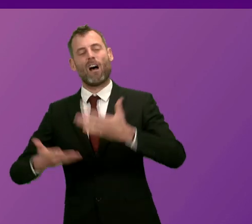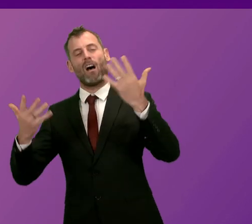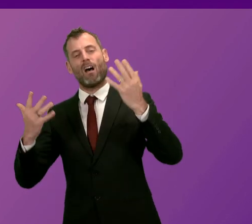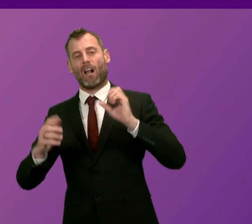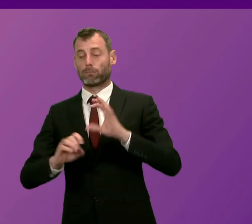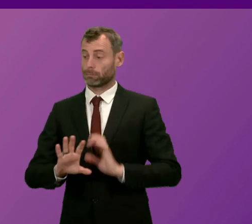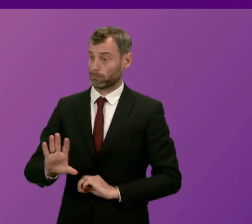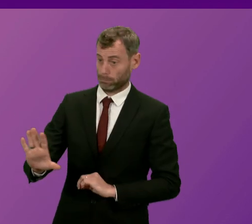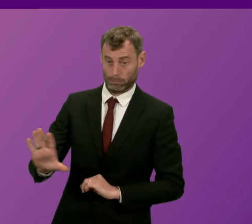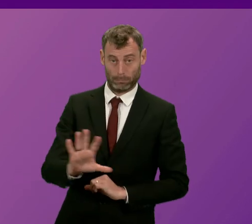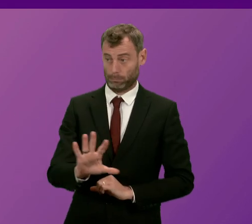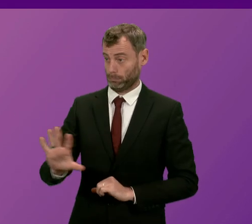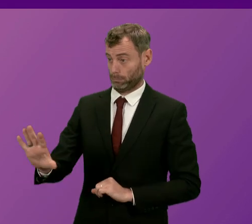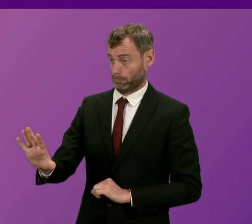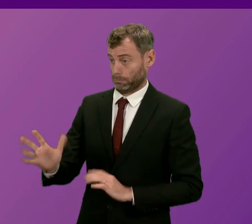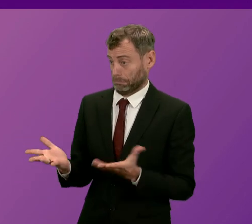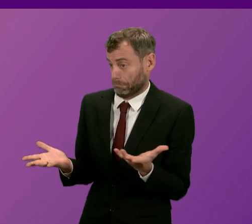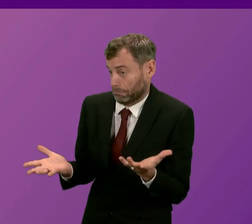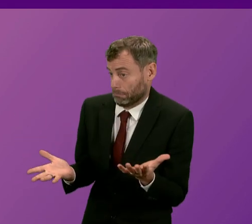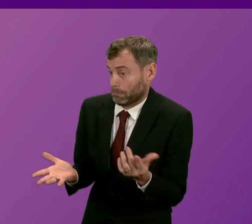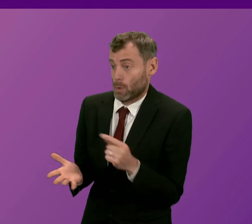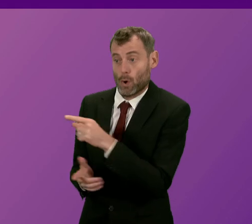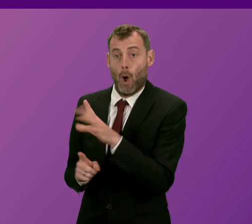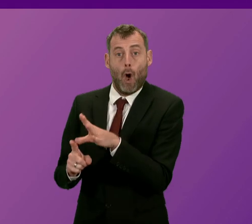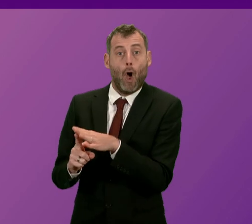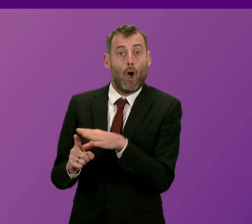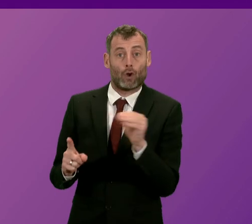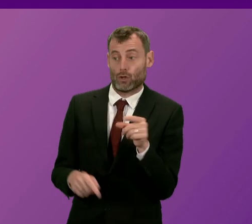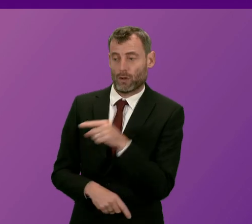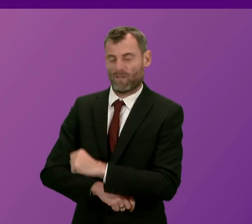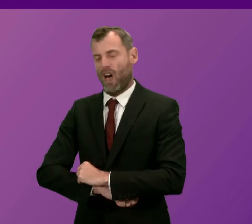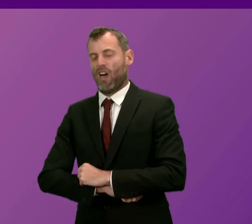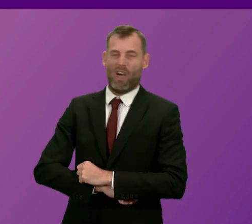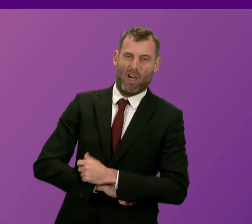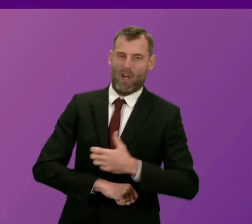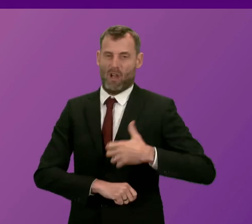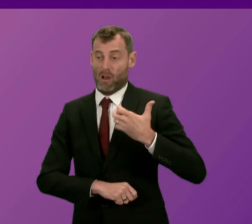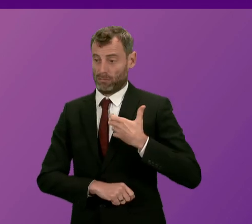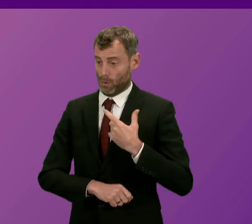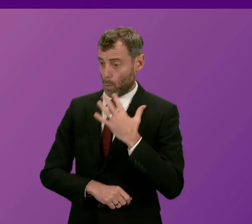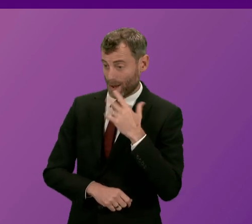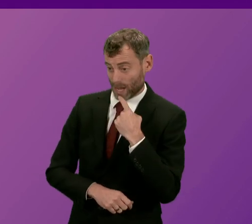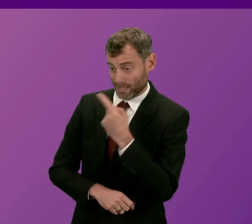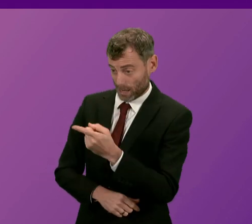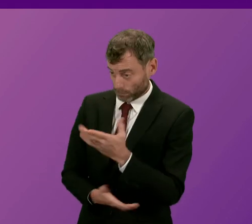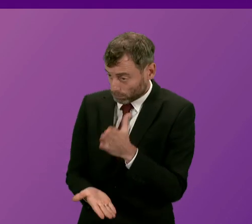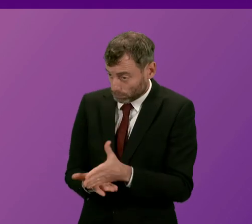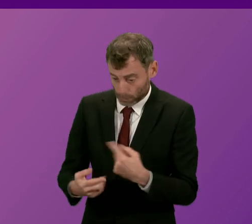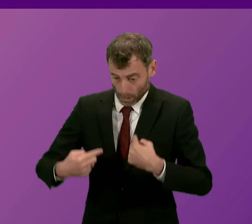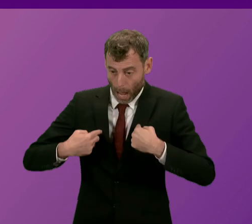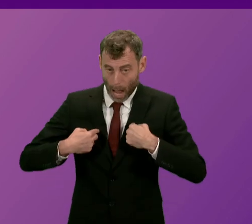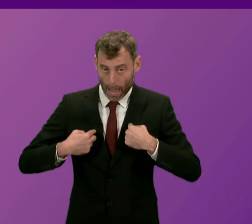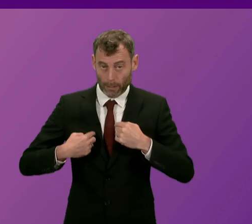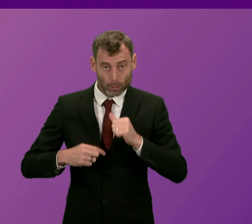If we've now got to the point that the Conservative Party groans when statements of fact are put on the record, the